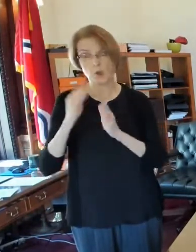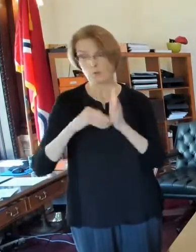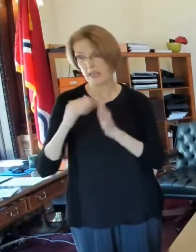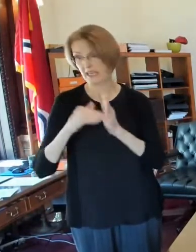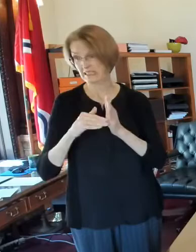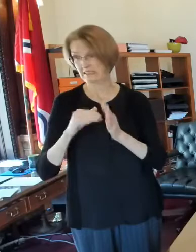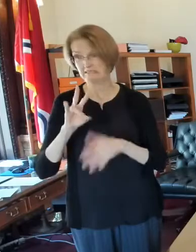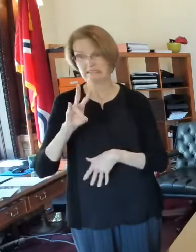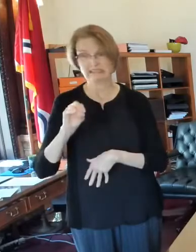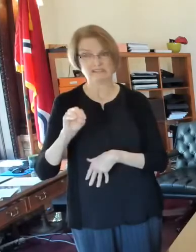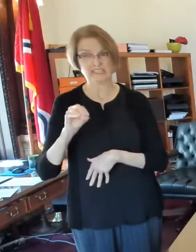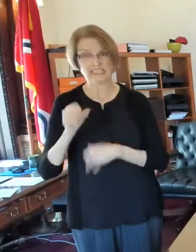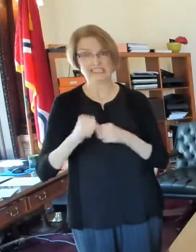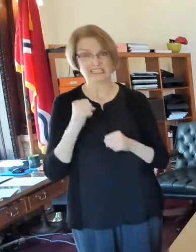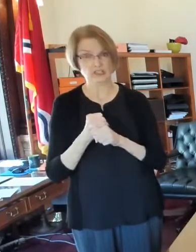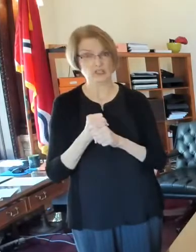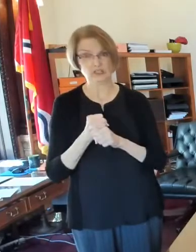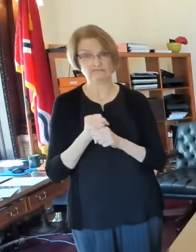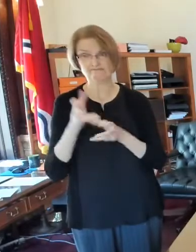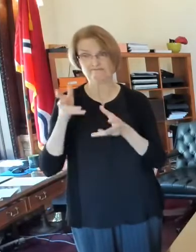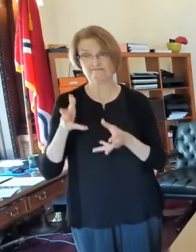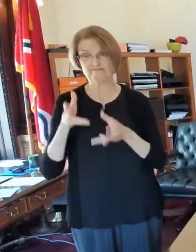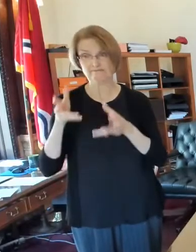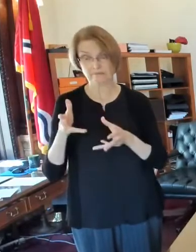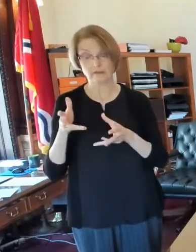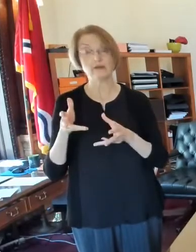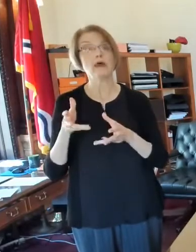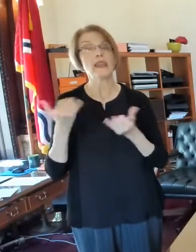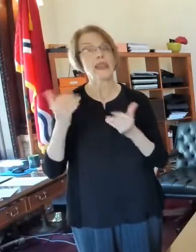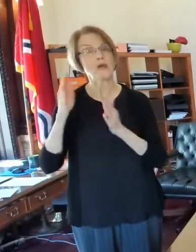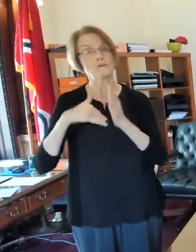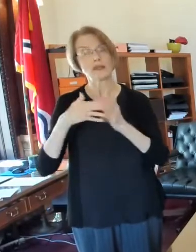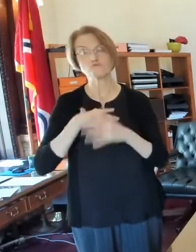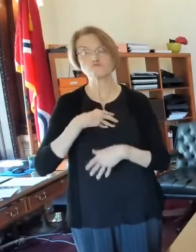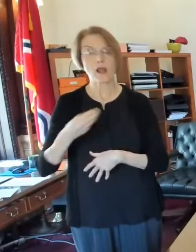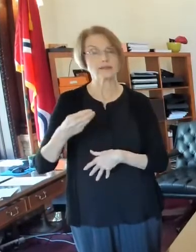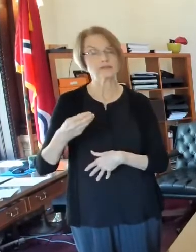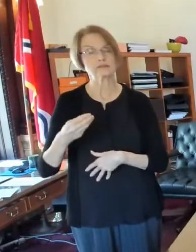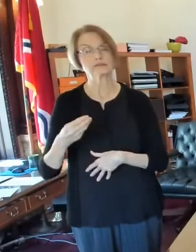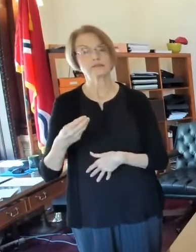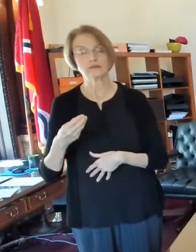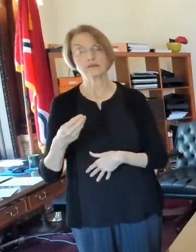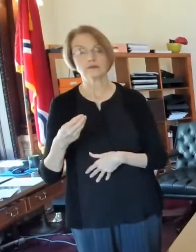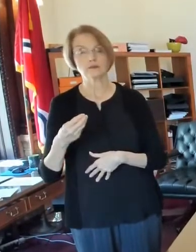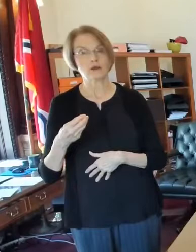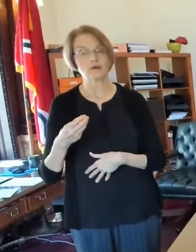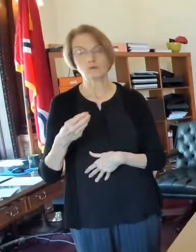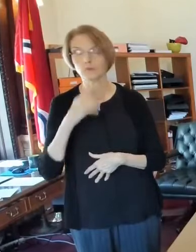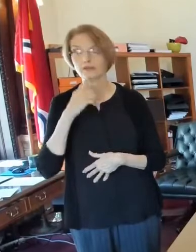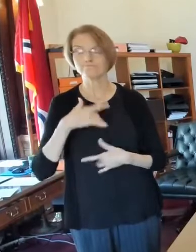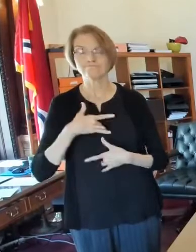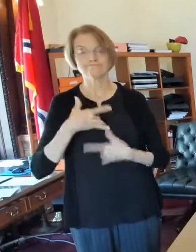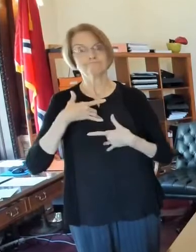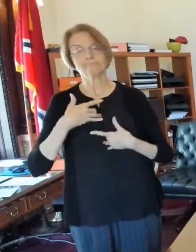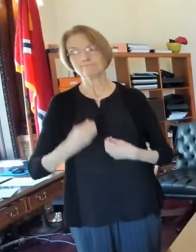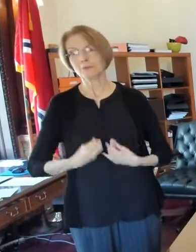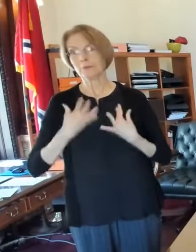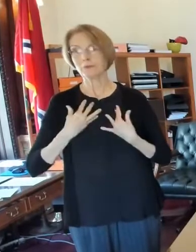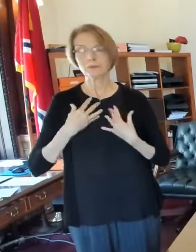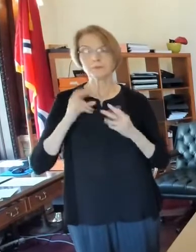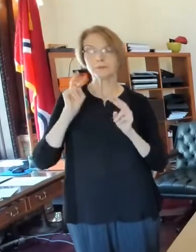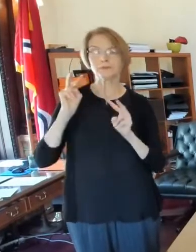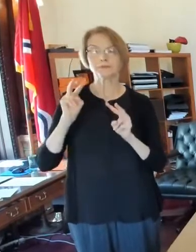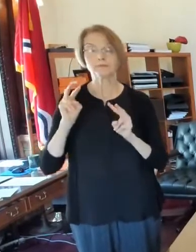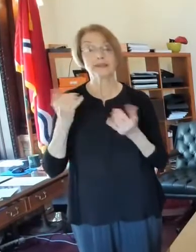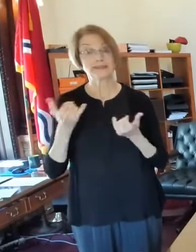70 something years. And so that has really, um, it's, it's been a good uplift. So this Saturday is